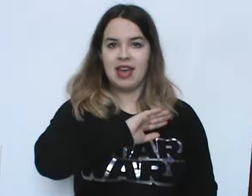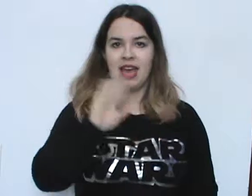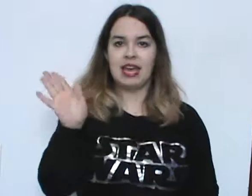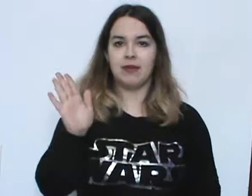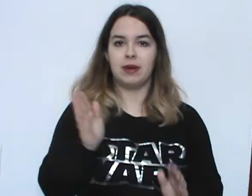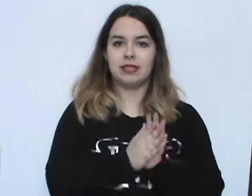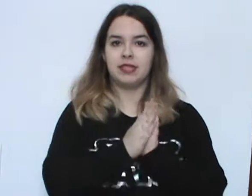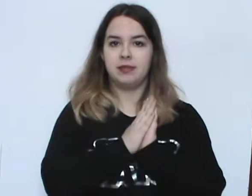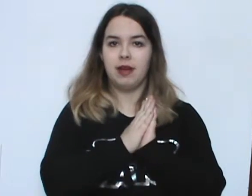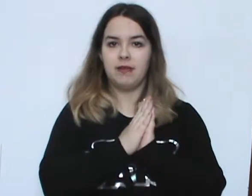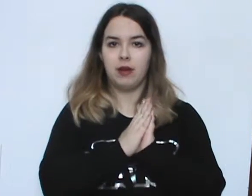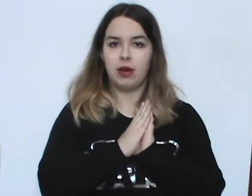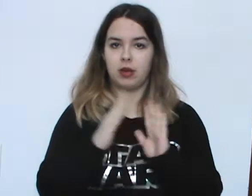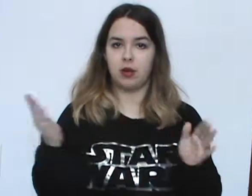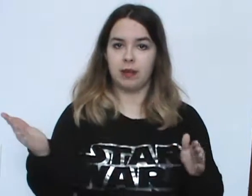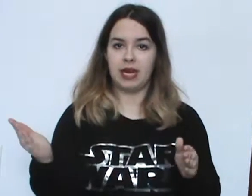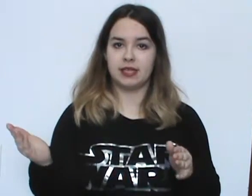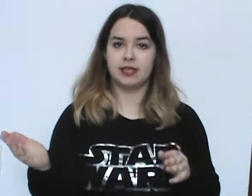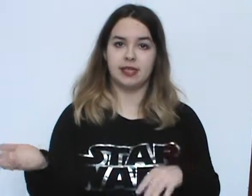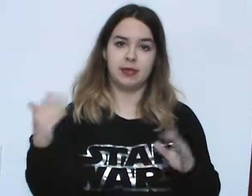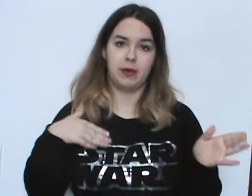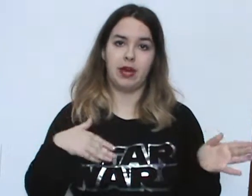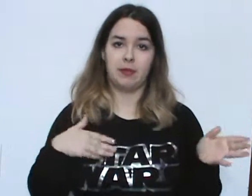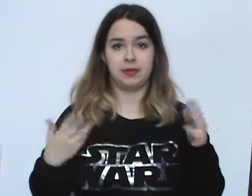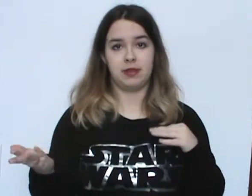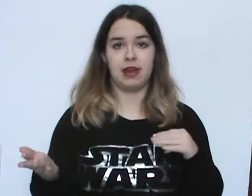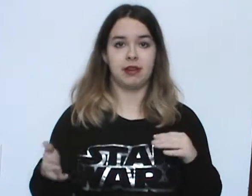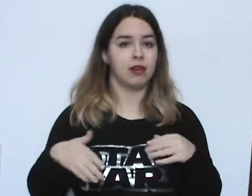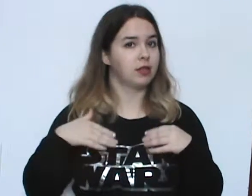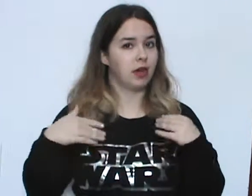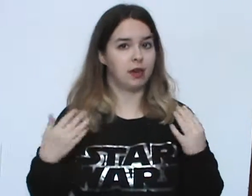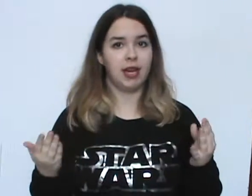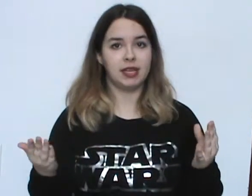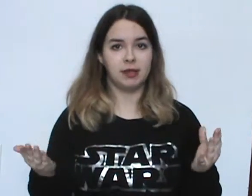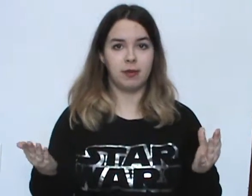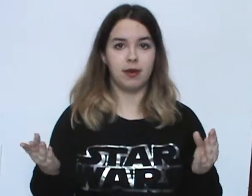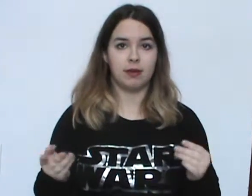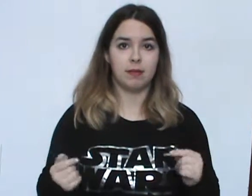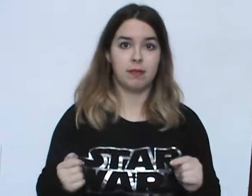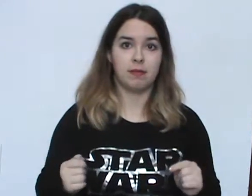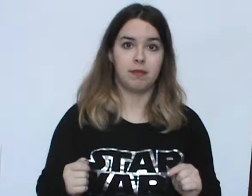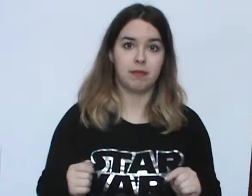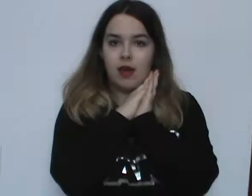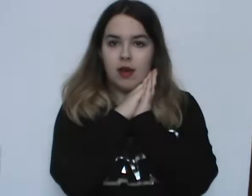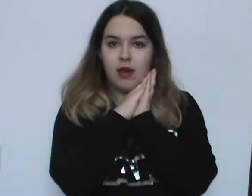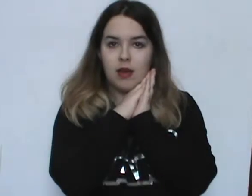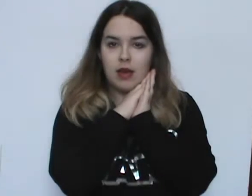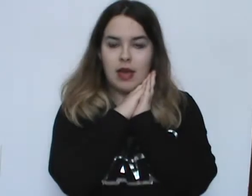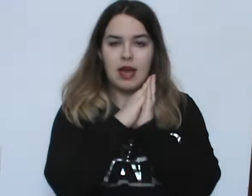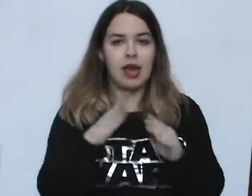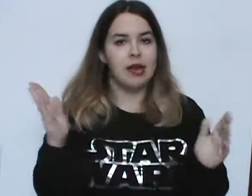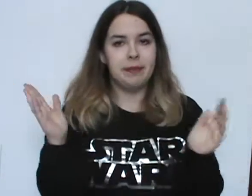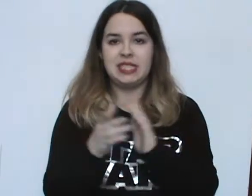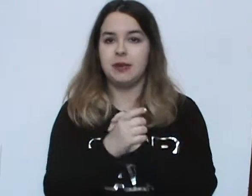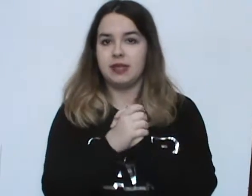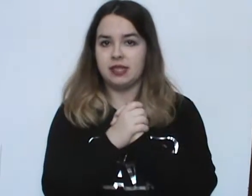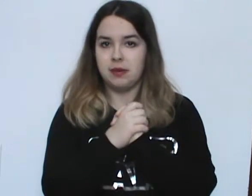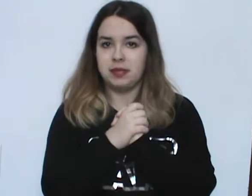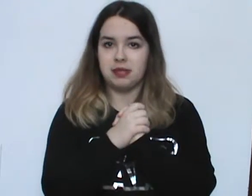Hey everyone, so this is my review on Code Black, Season 1, Episode 10, called Cardiac Support. And basically what this episode is